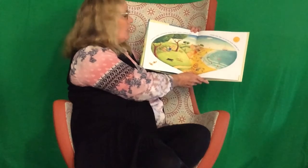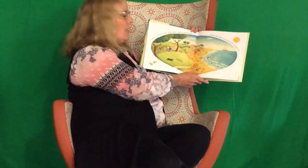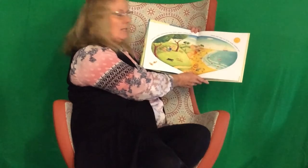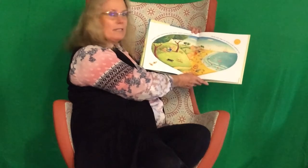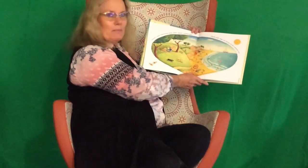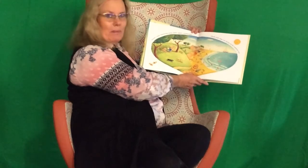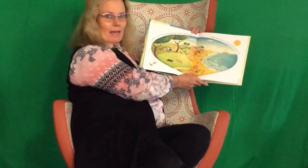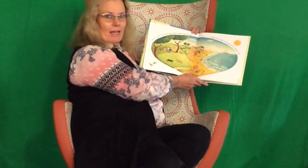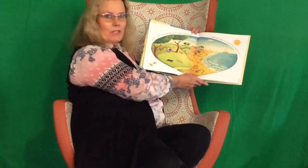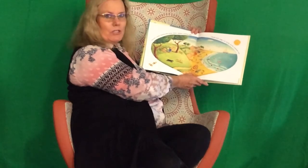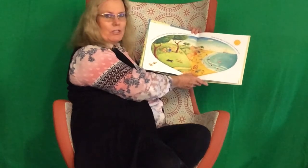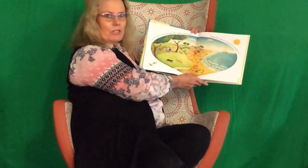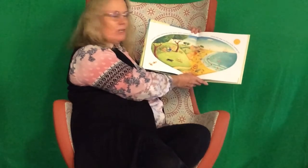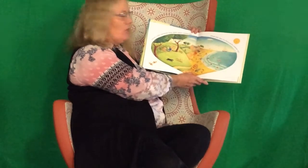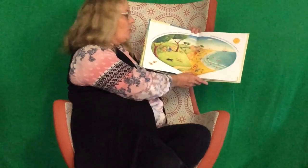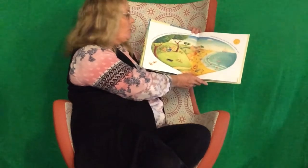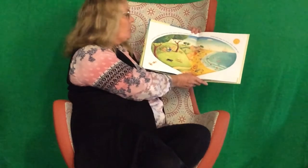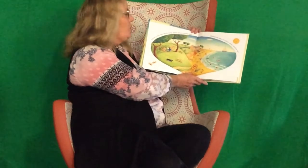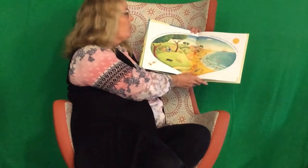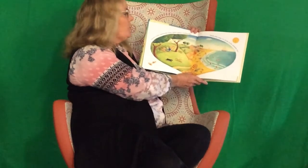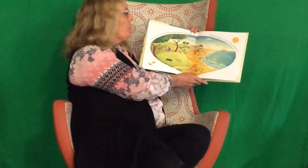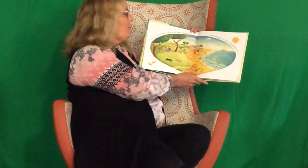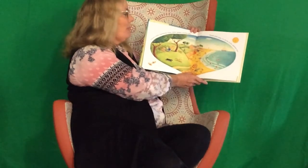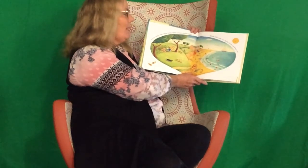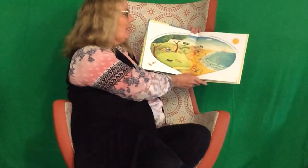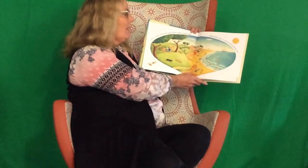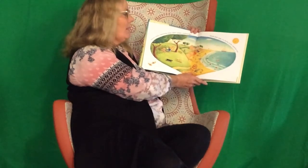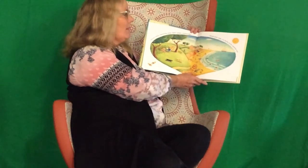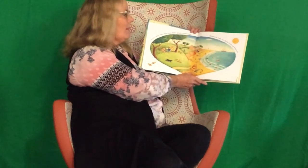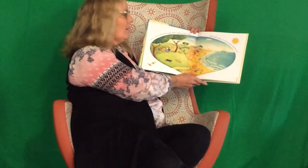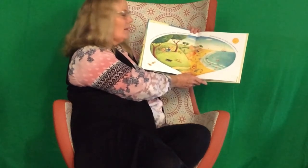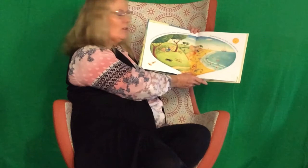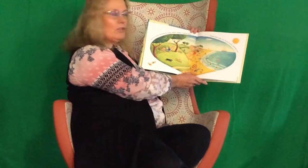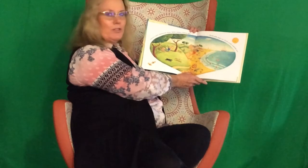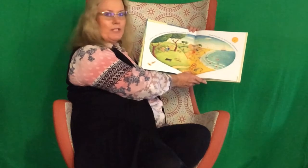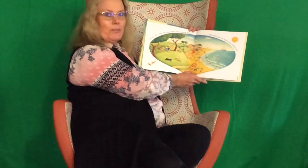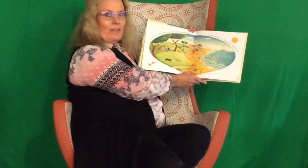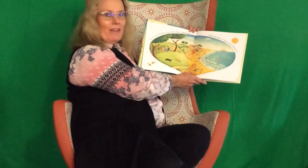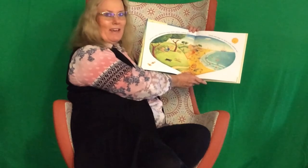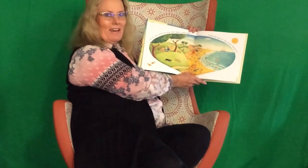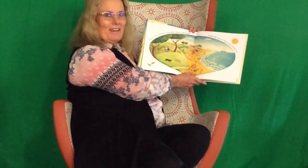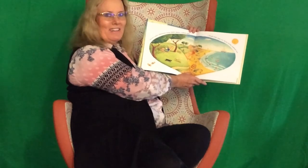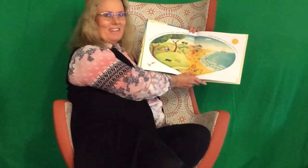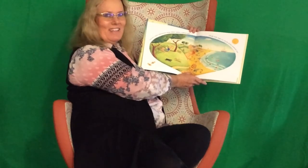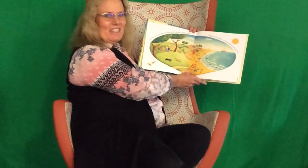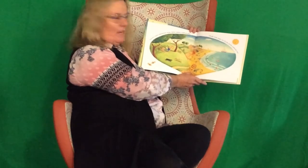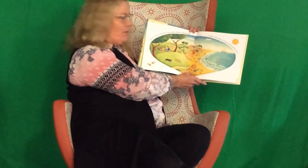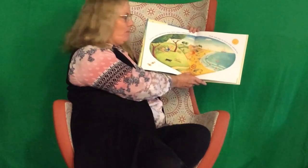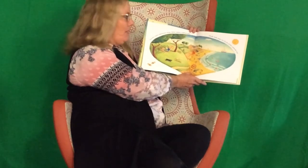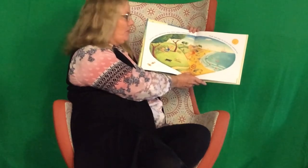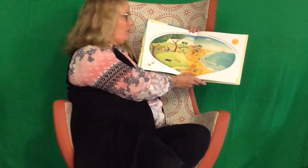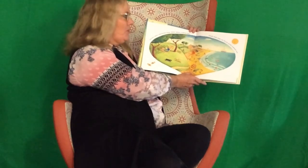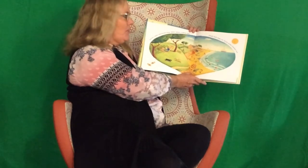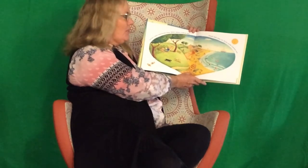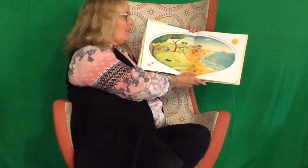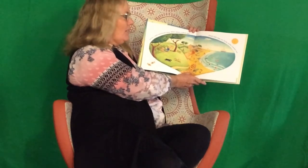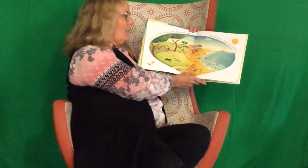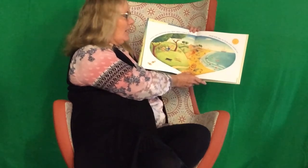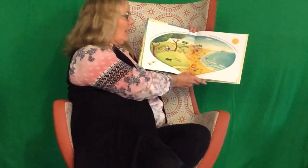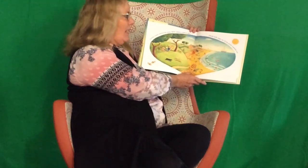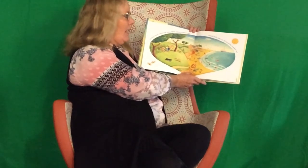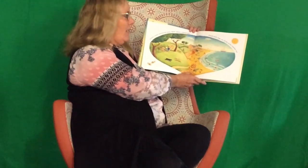Splish, splash, children play. Can you see where they are? Down the beach.